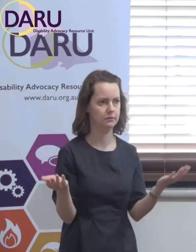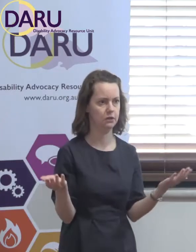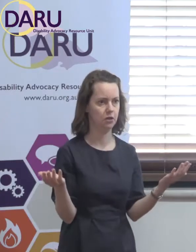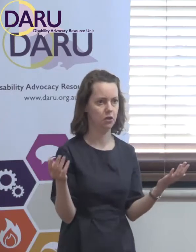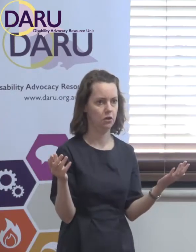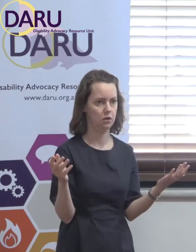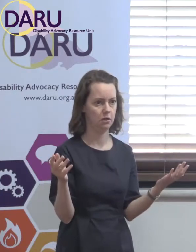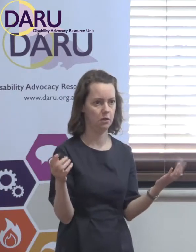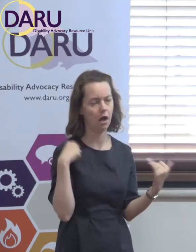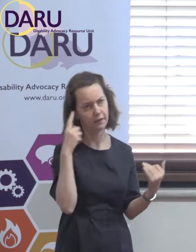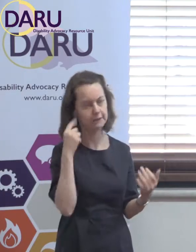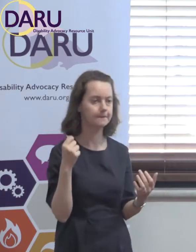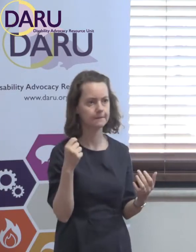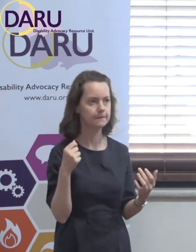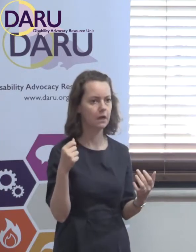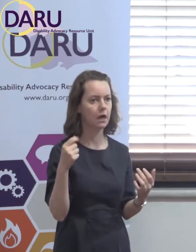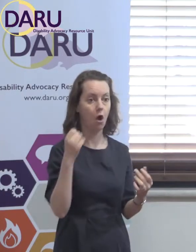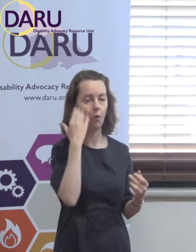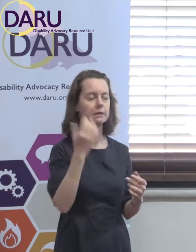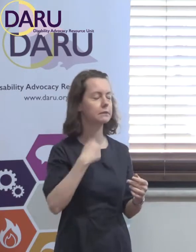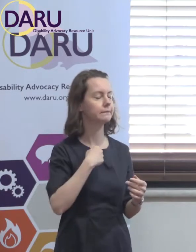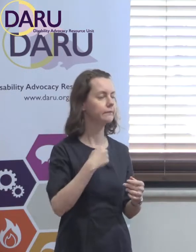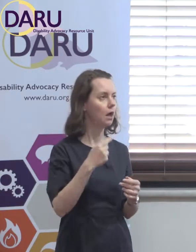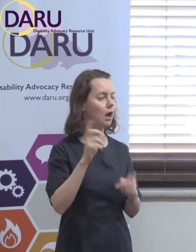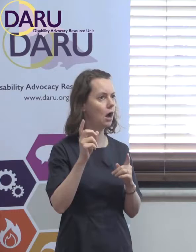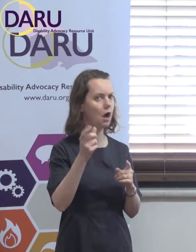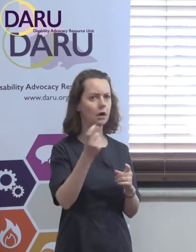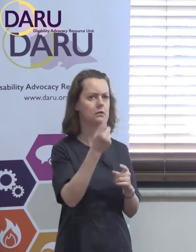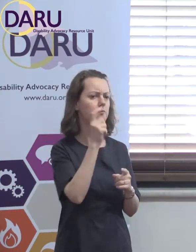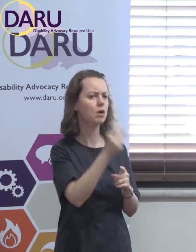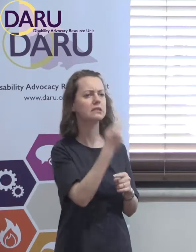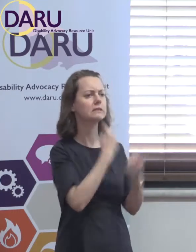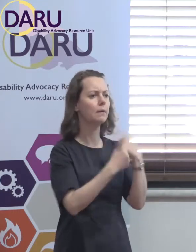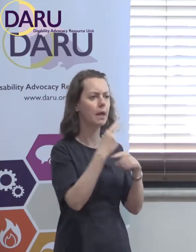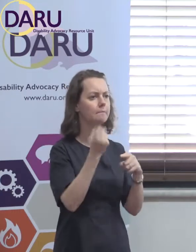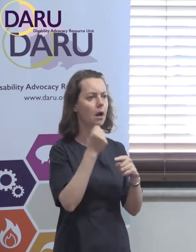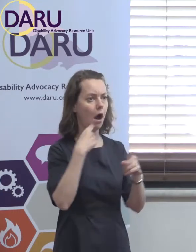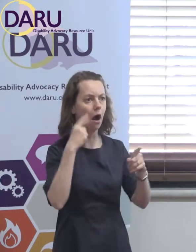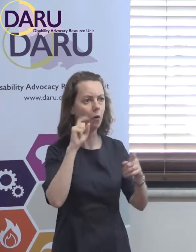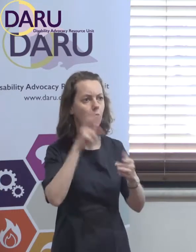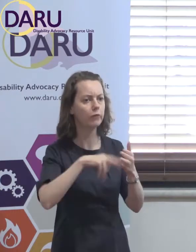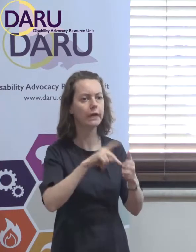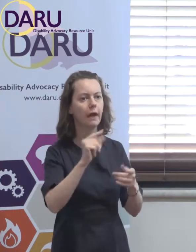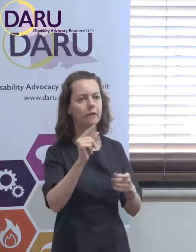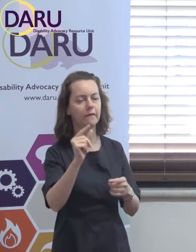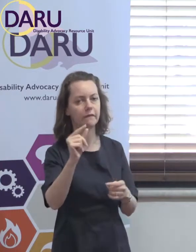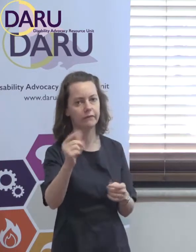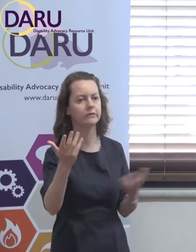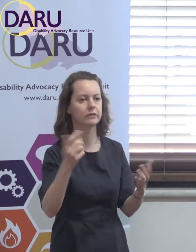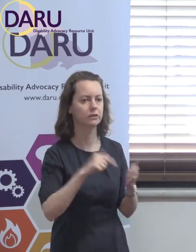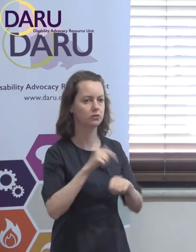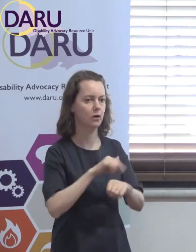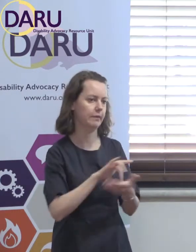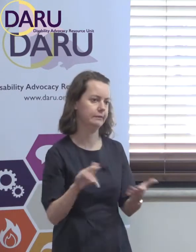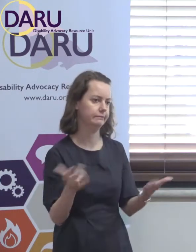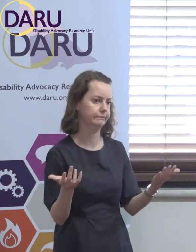know, I keep thinking, oh, I must go and look at that. I must read it. And I just haven't got time. But I'm very pleased that he has pulled it together and that all of us will